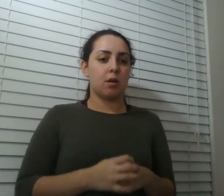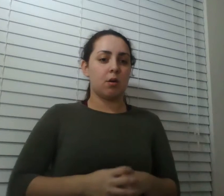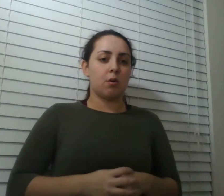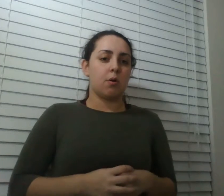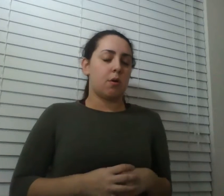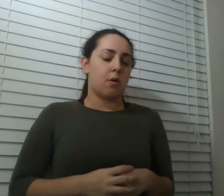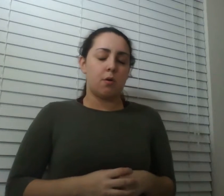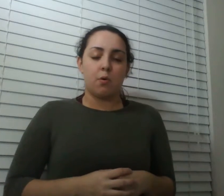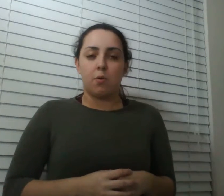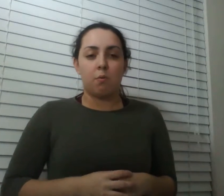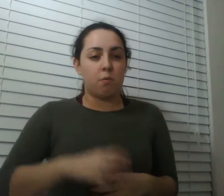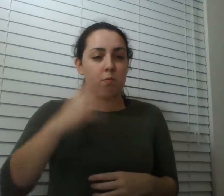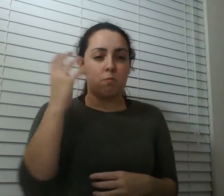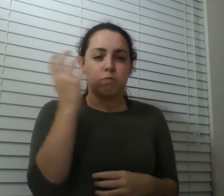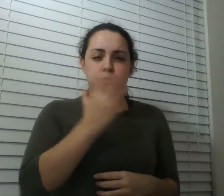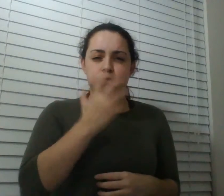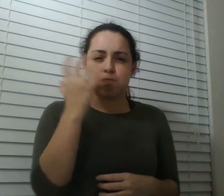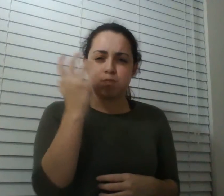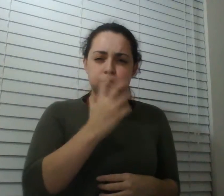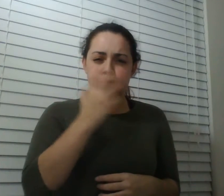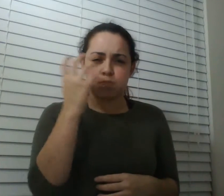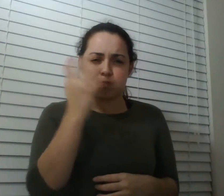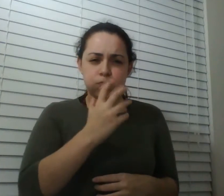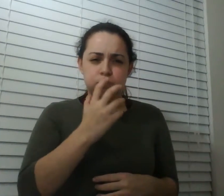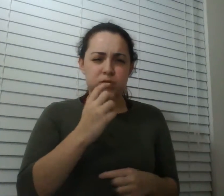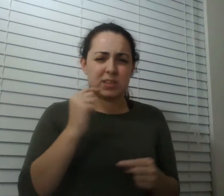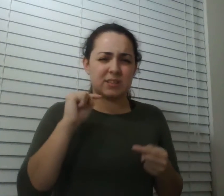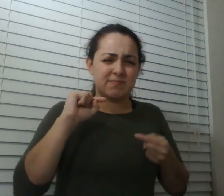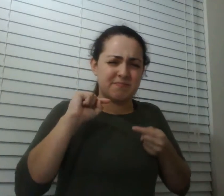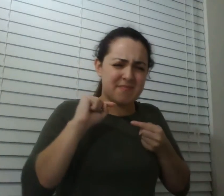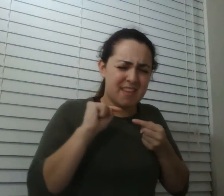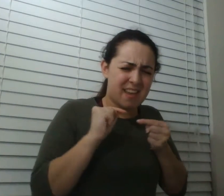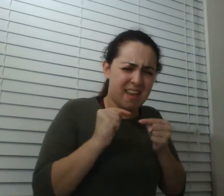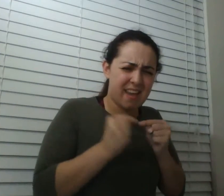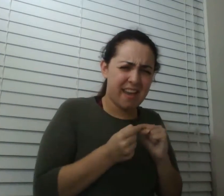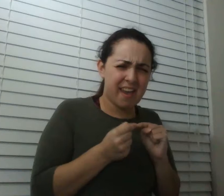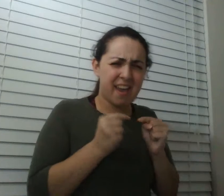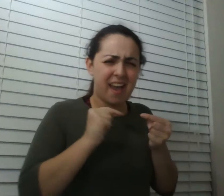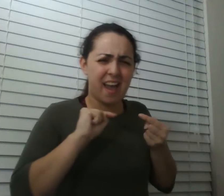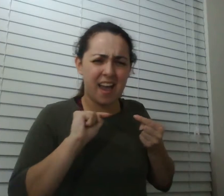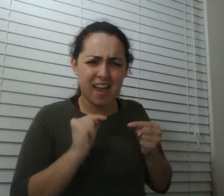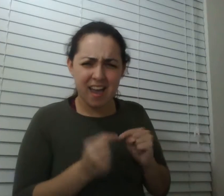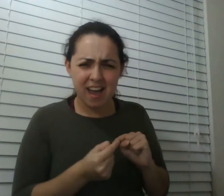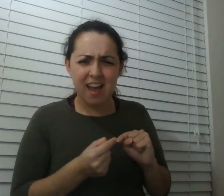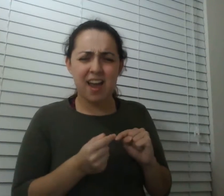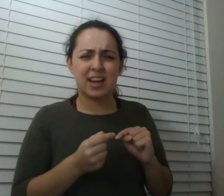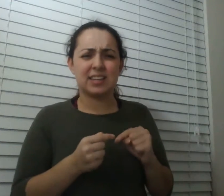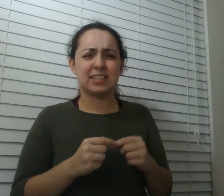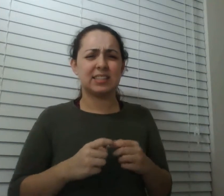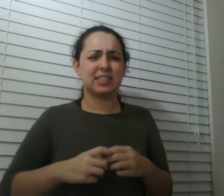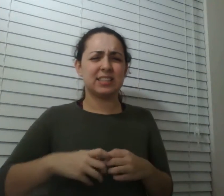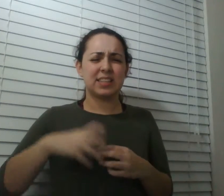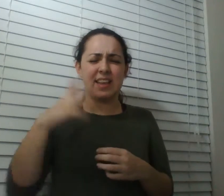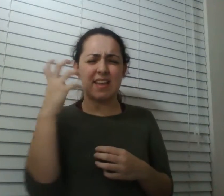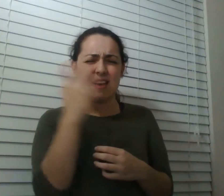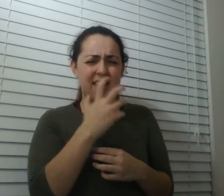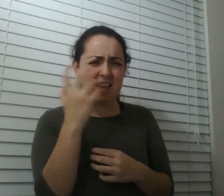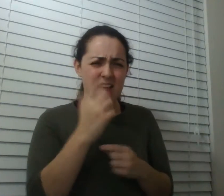it started really hurting i was like oh this really hurts